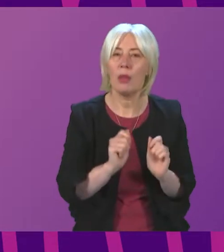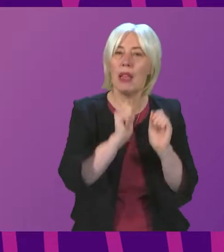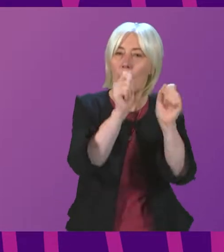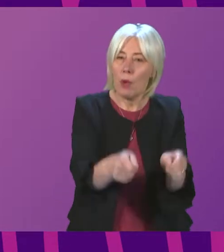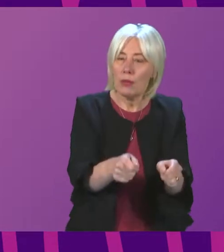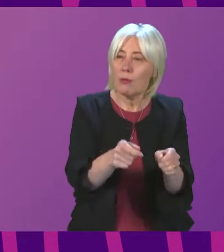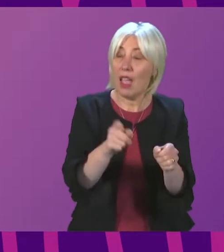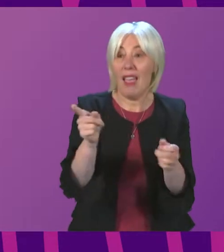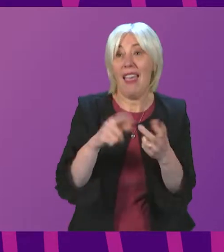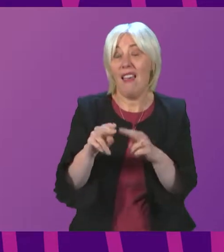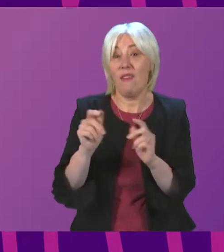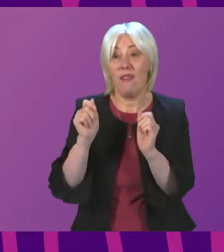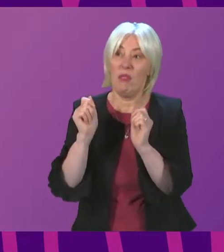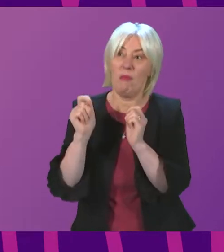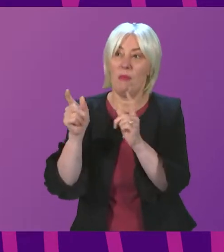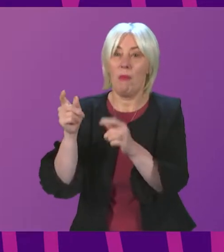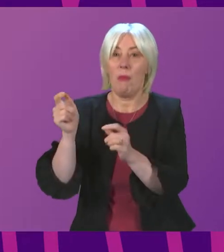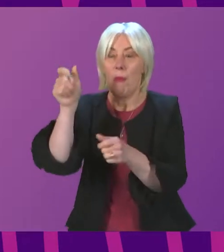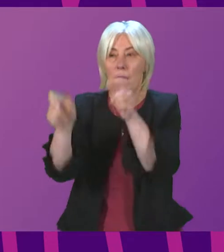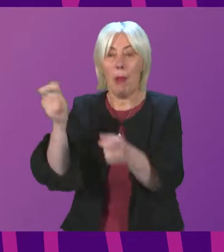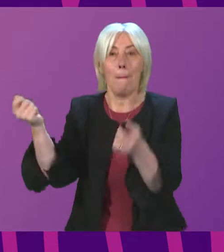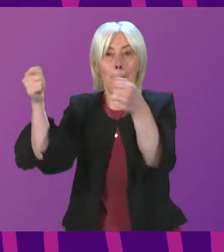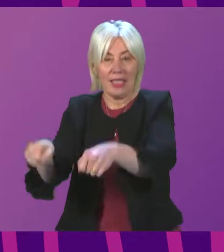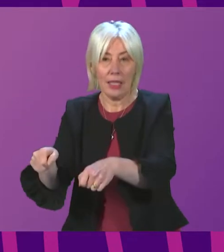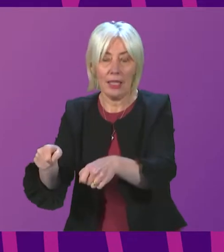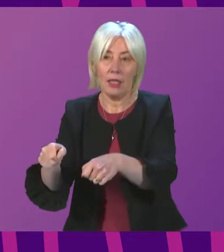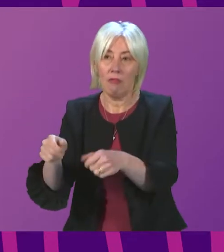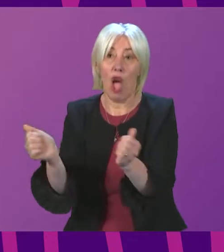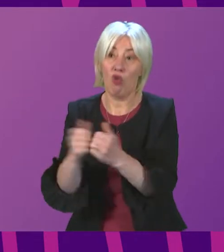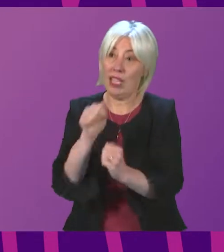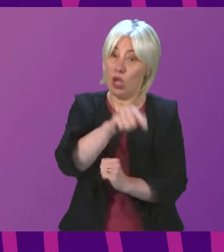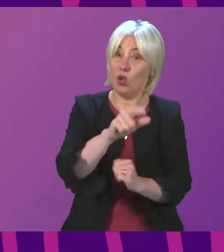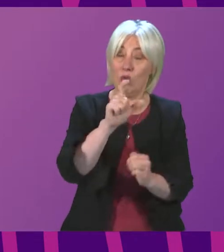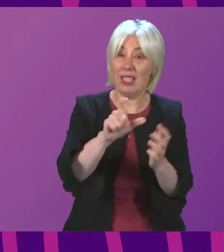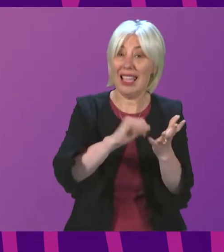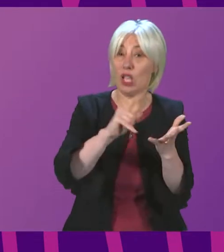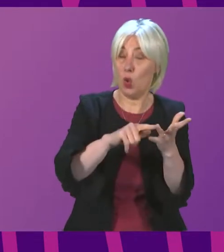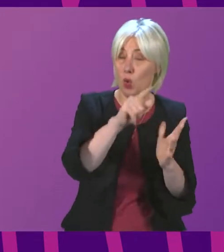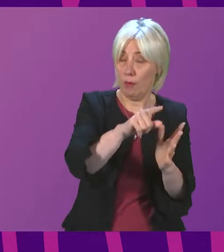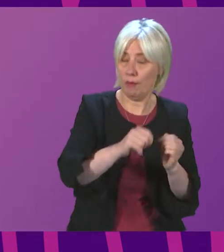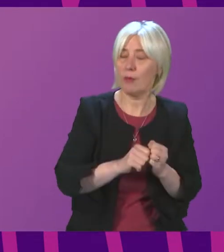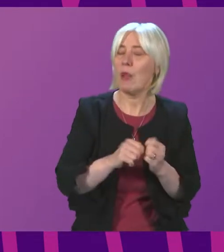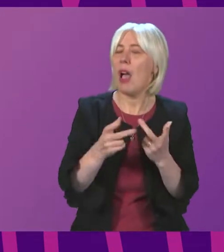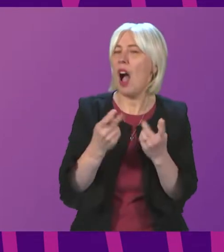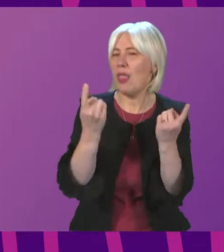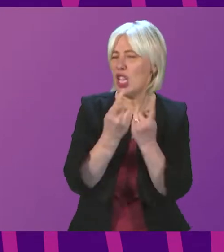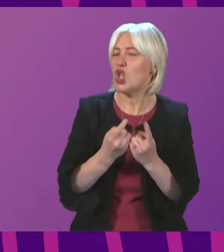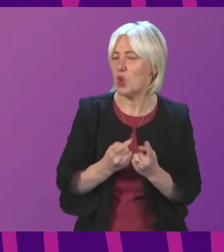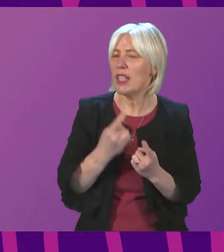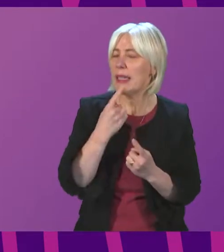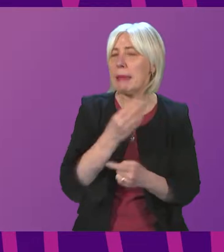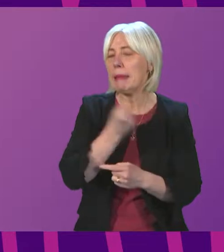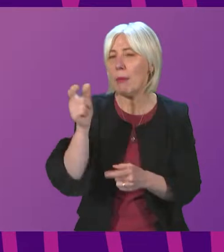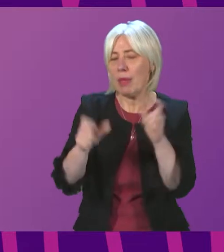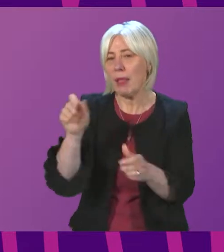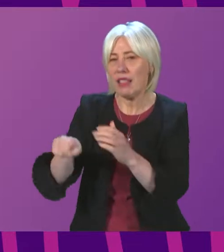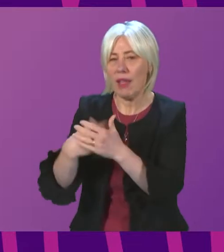bidders for offering uh cso community shared ownership the petitioner raises a number of additional issues such as her view that some developers